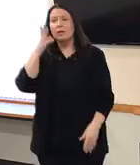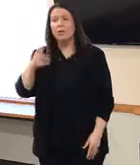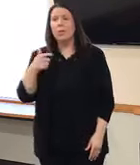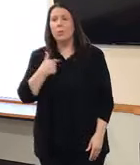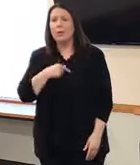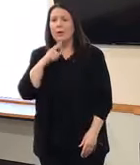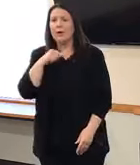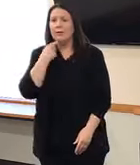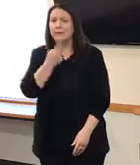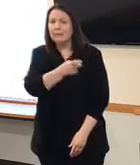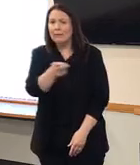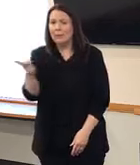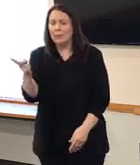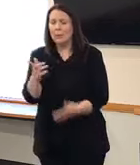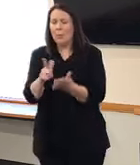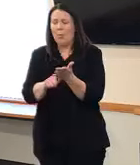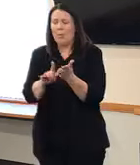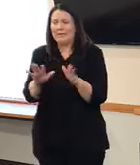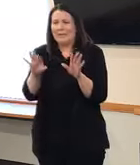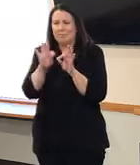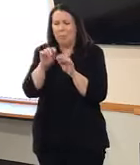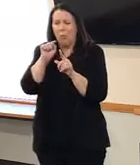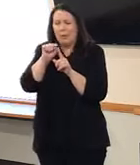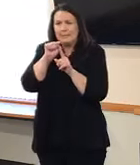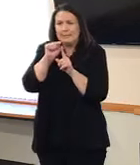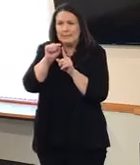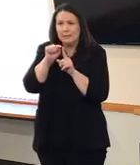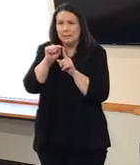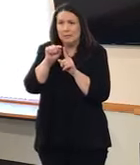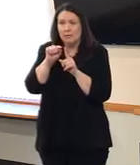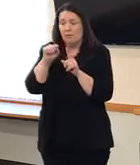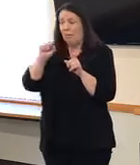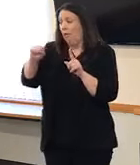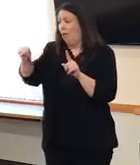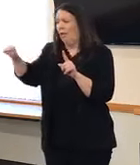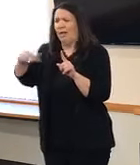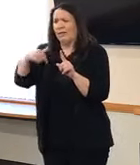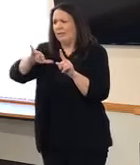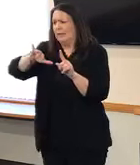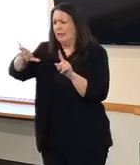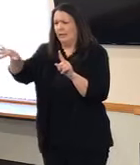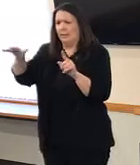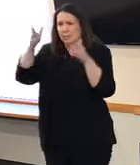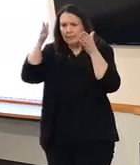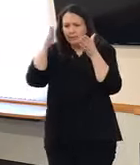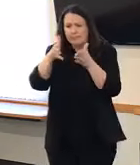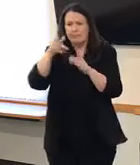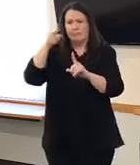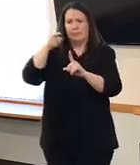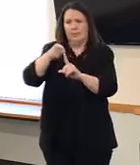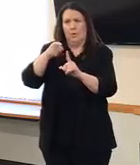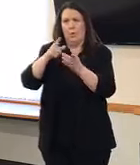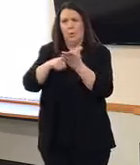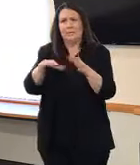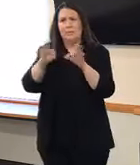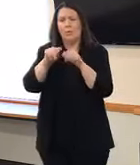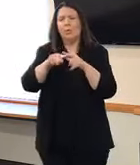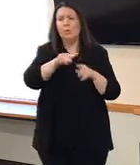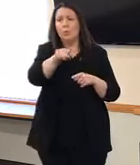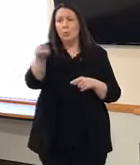important parts of the story so that all of us can behave and act in responsible ways.